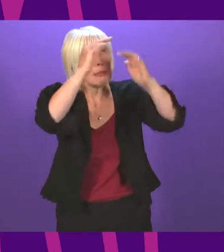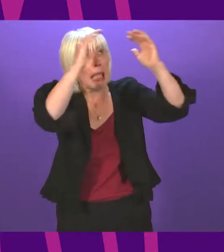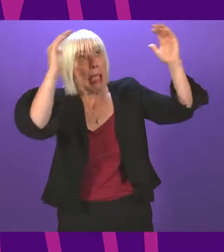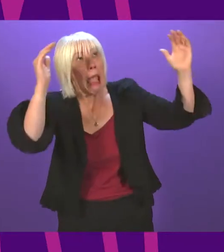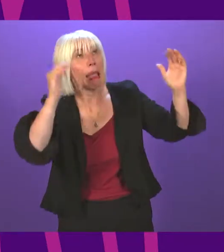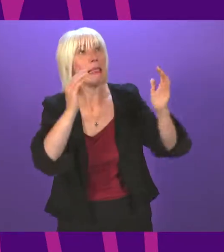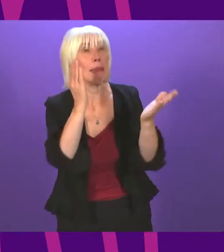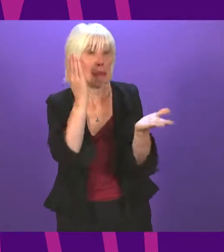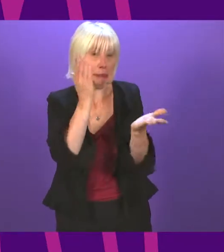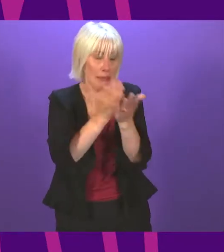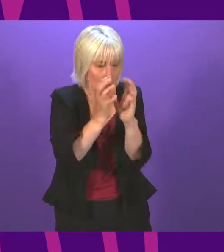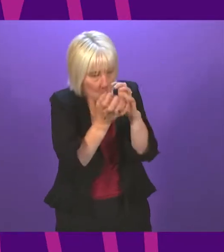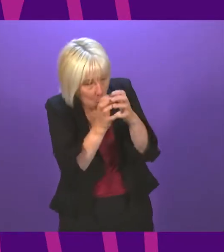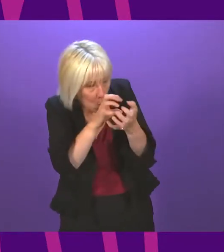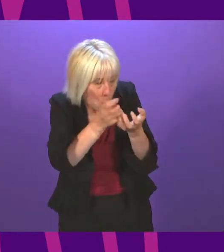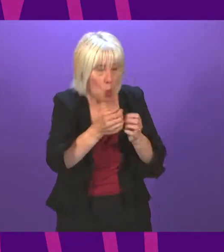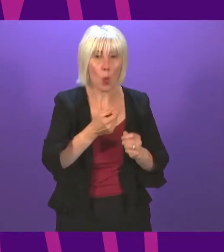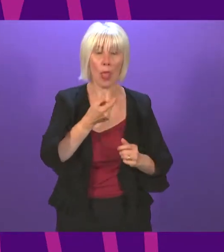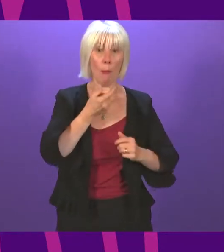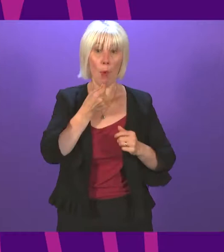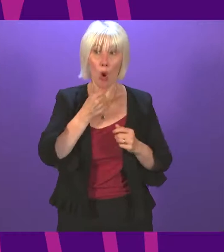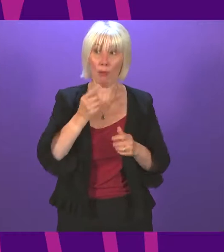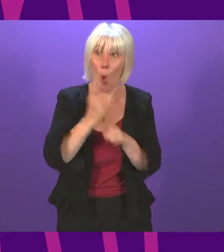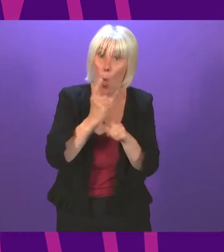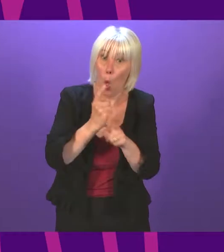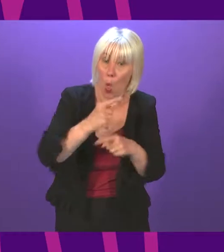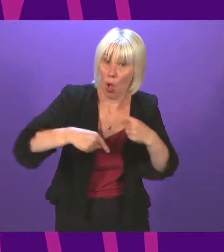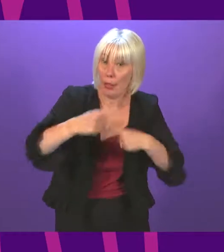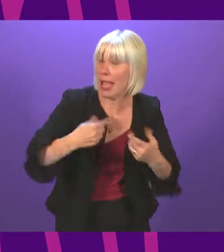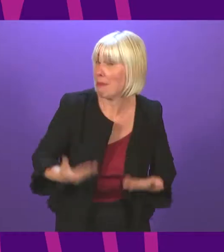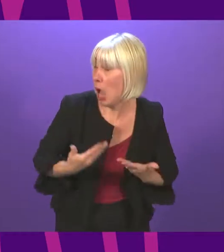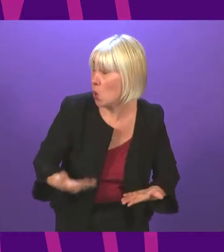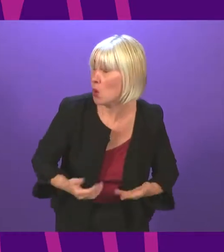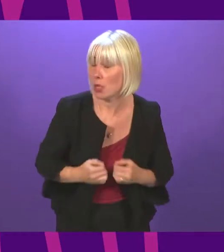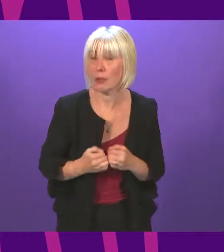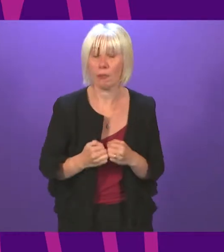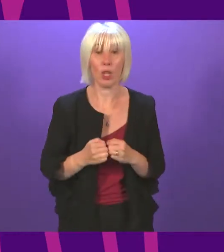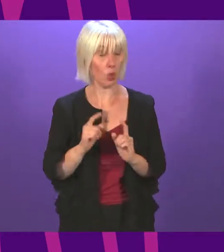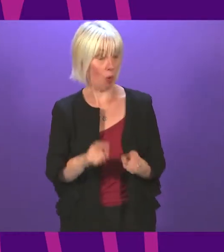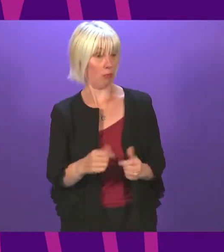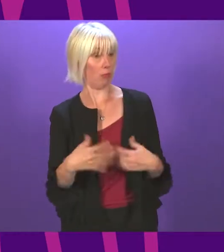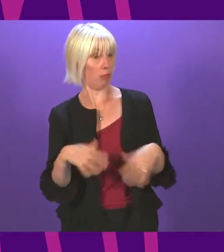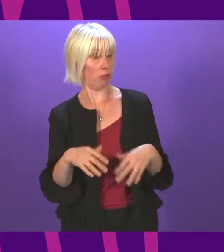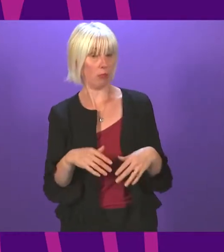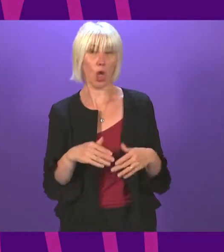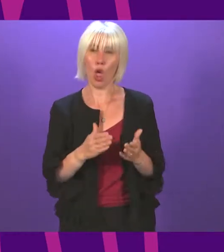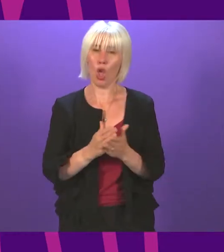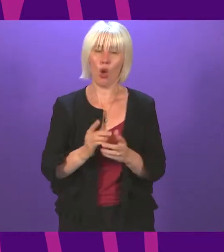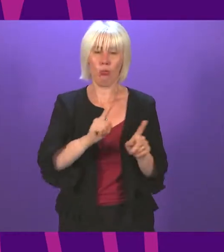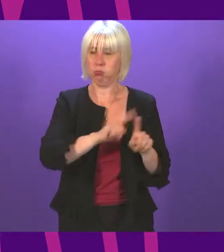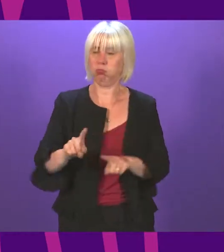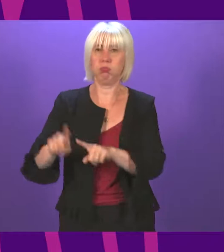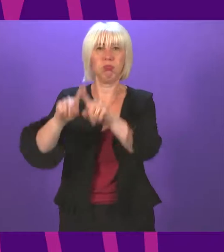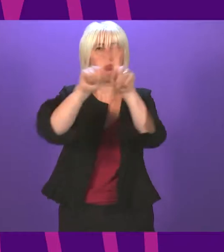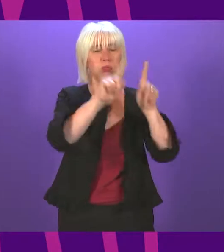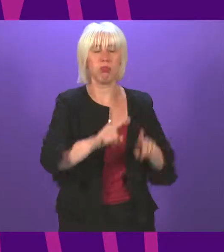hold real meteoroids and the like. My wee boy has been talking about it since. This was repeated throughout events across Lanarkshire.